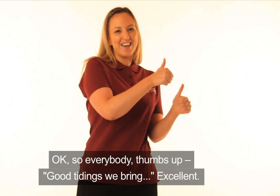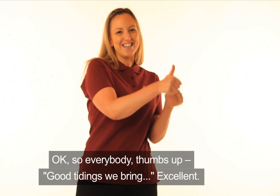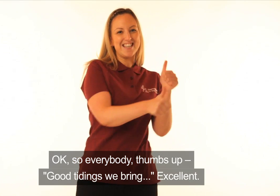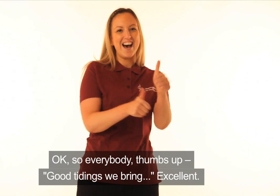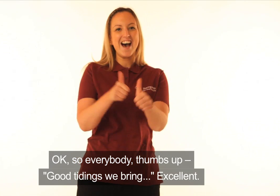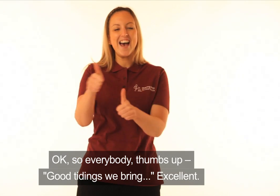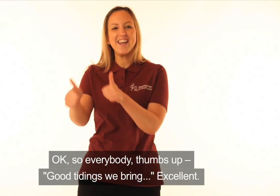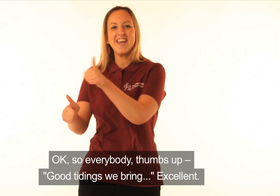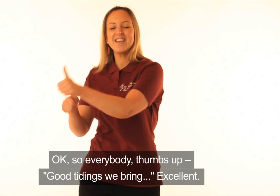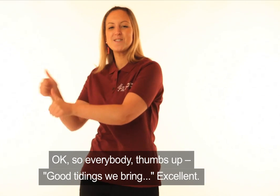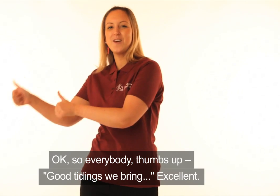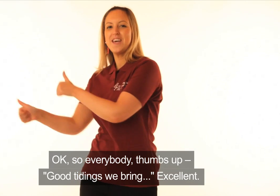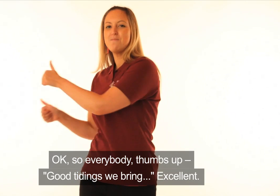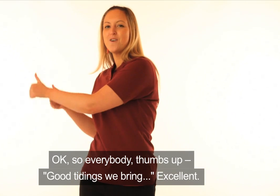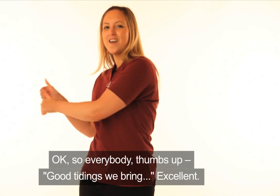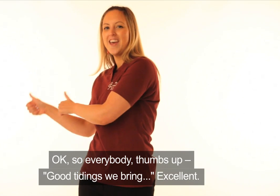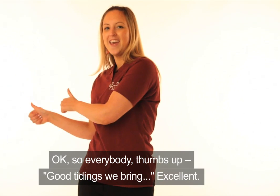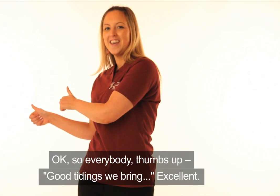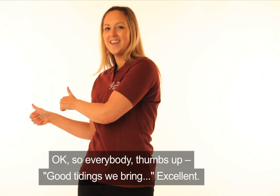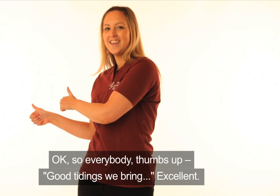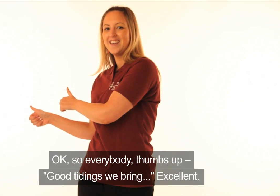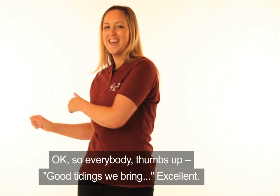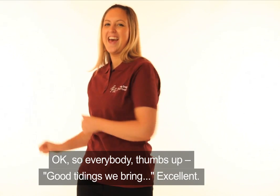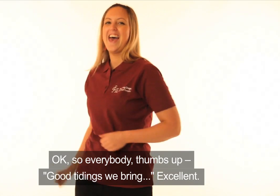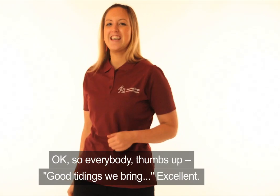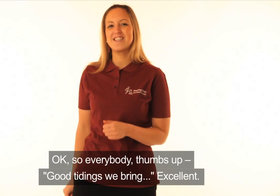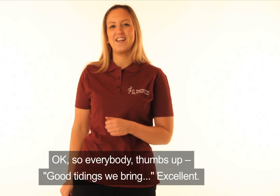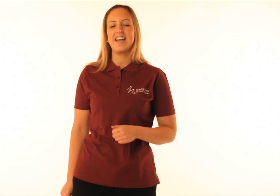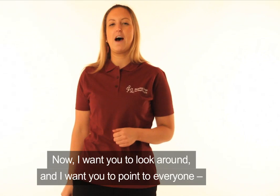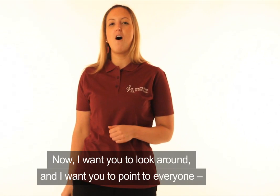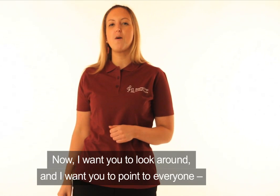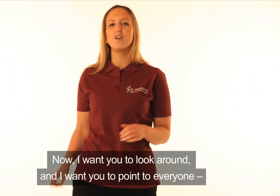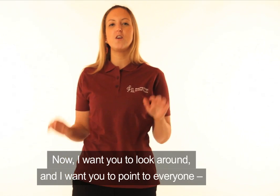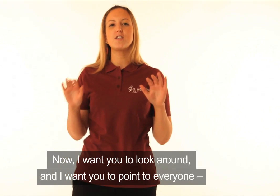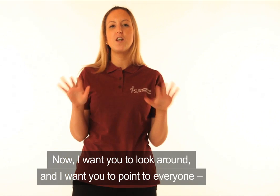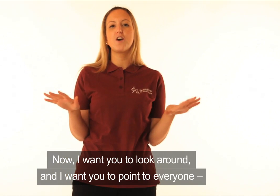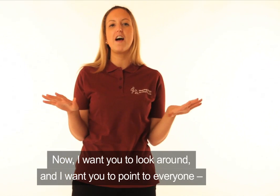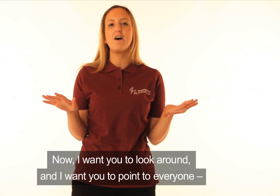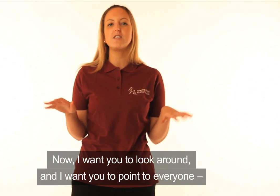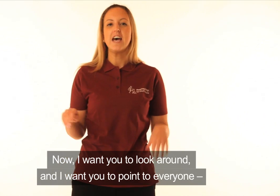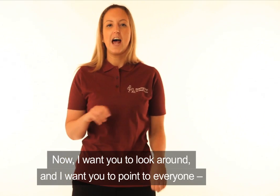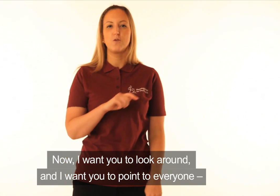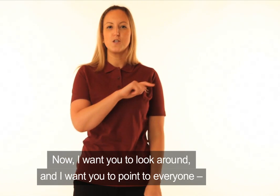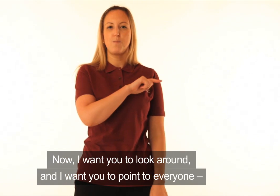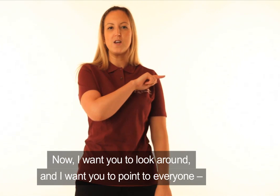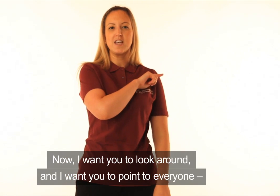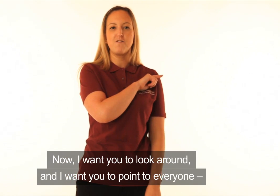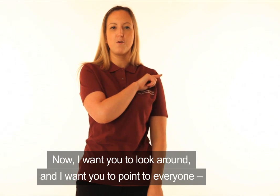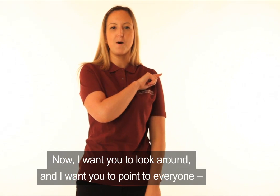Good tidings we bring. Excellent. Now I want you to look around. want you to point to everyone.